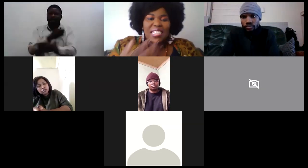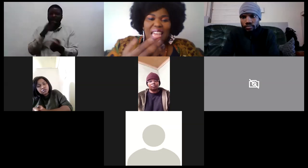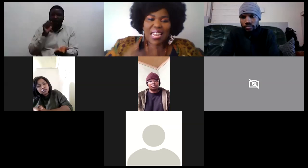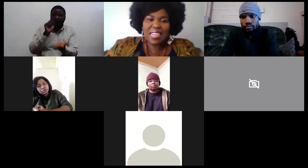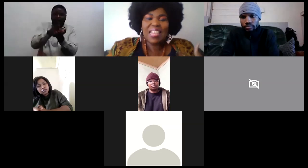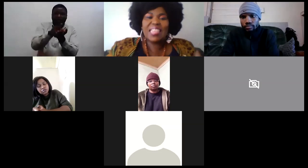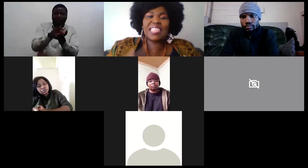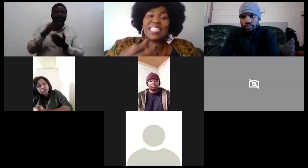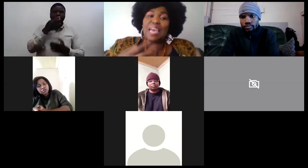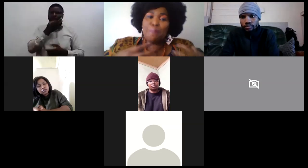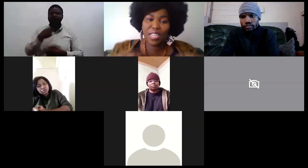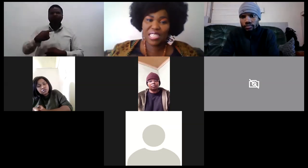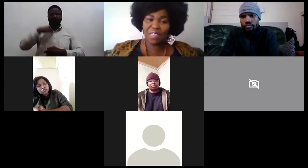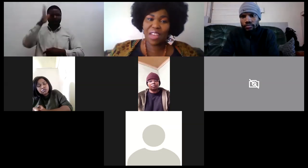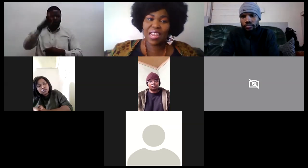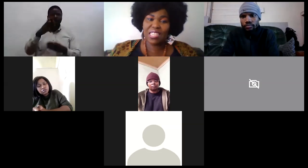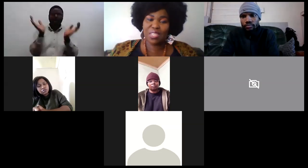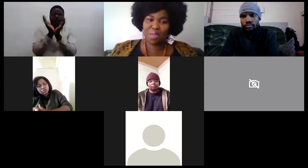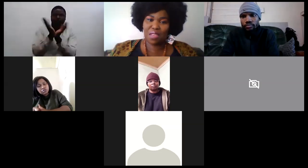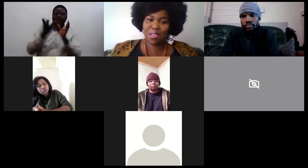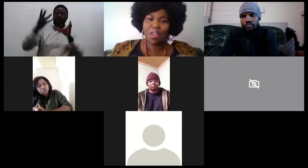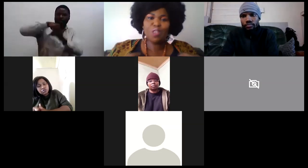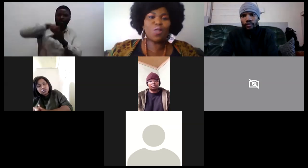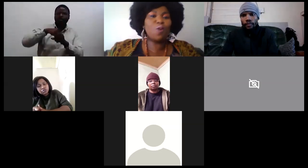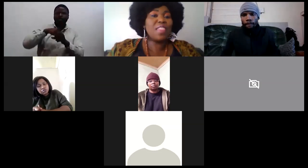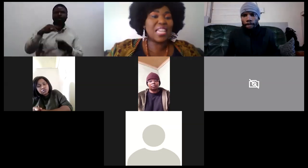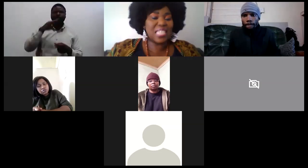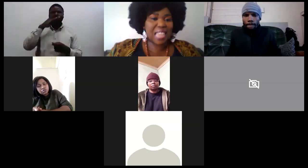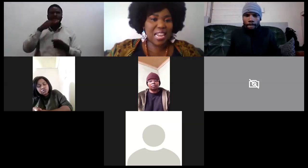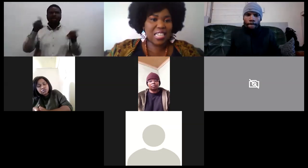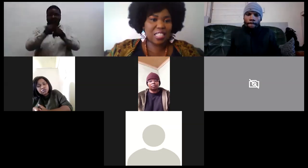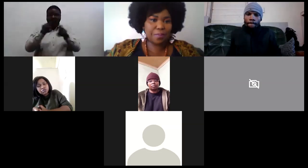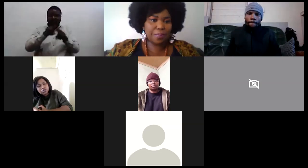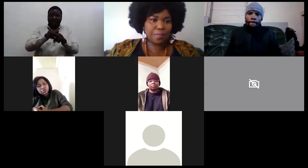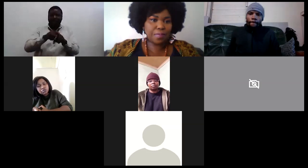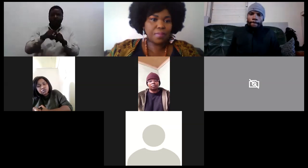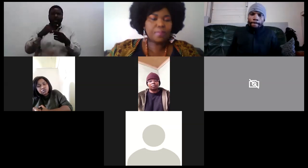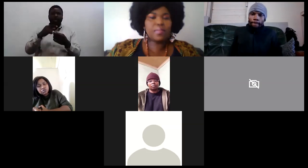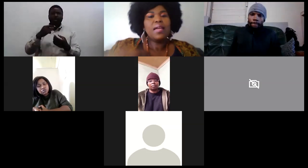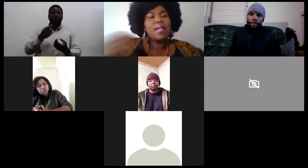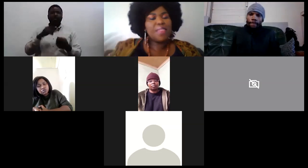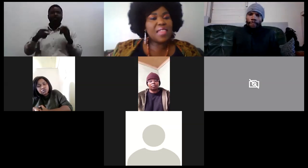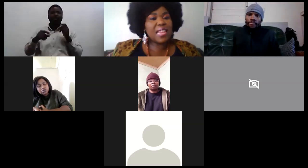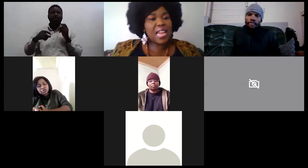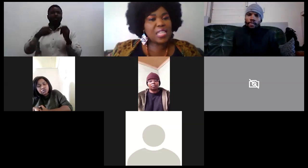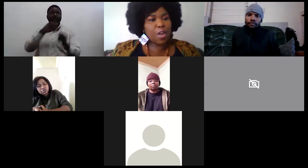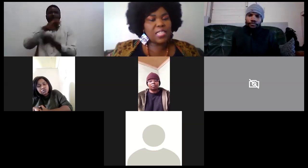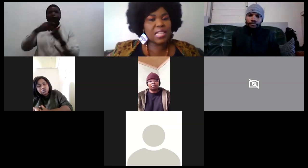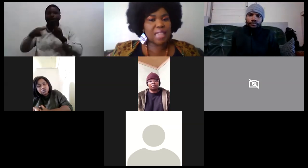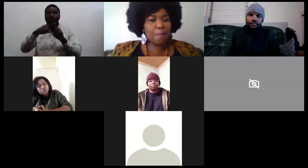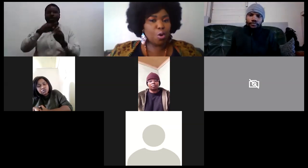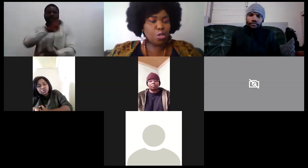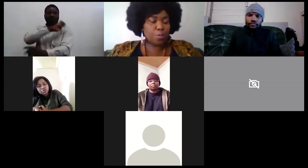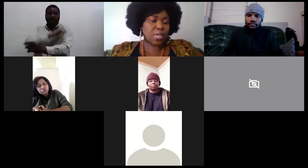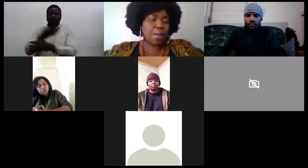are returning the same positive energy to me so that is energy then the next point